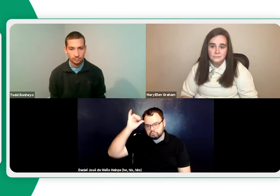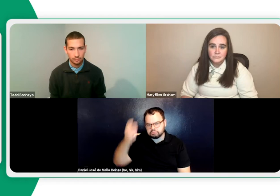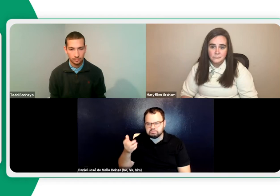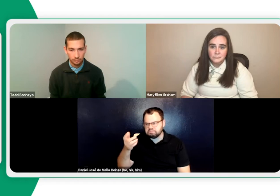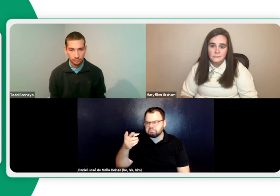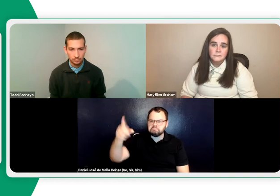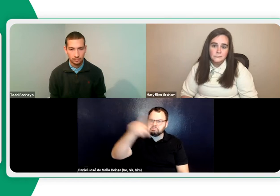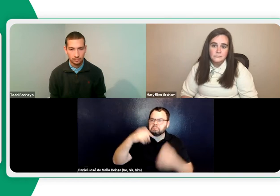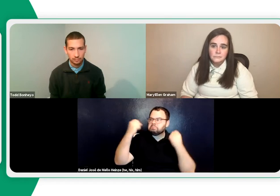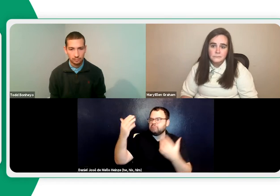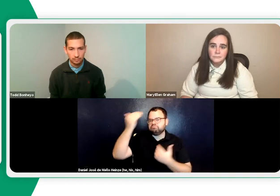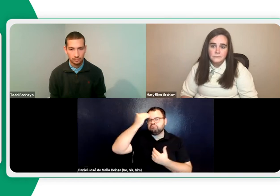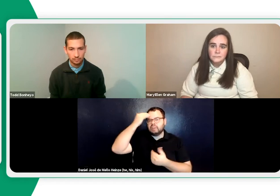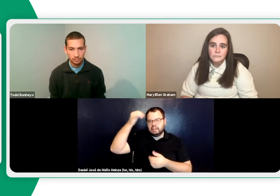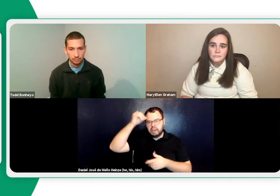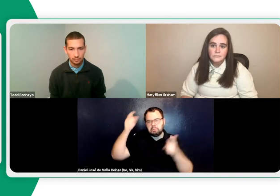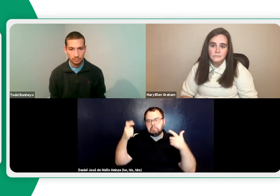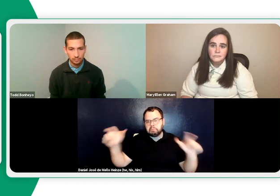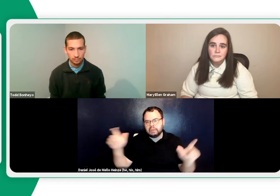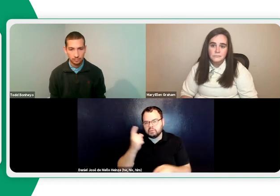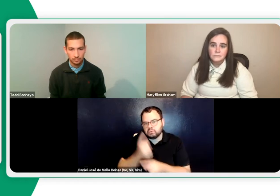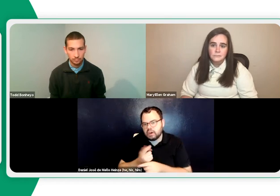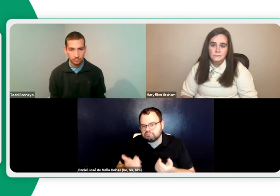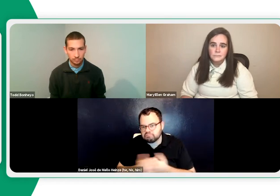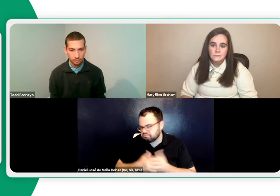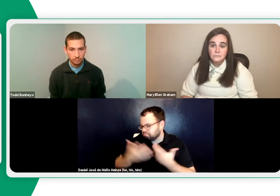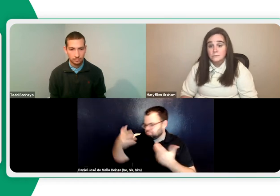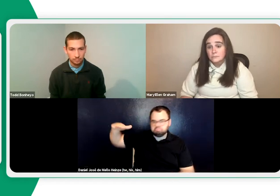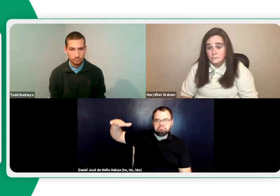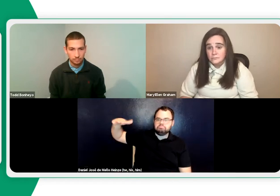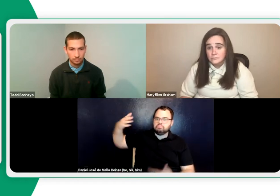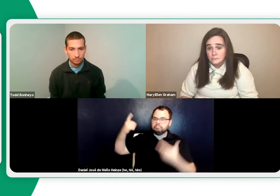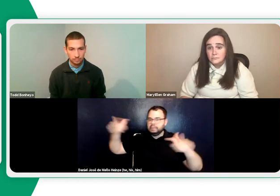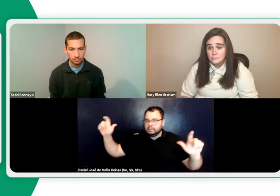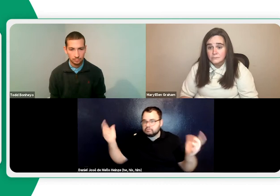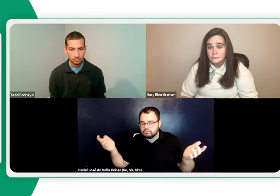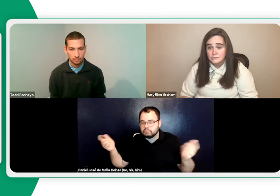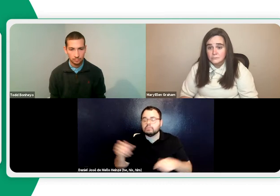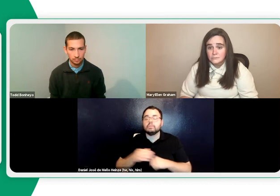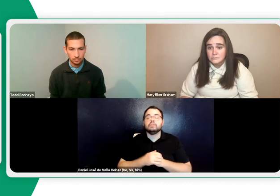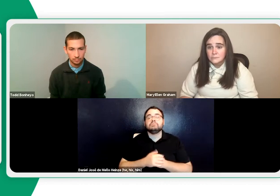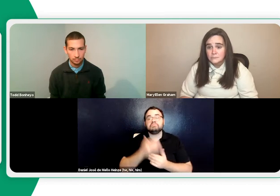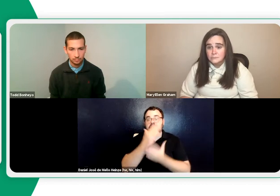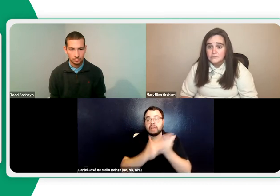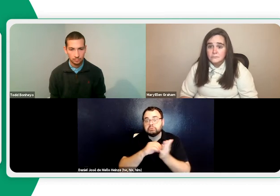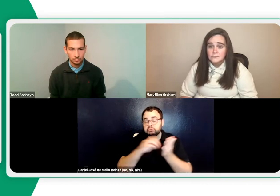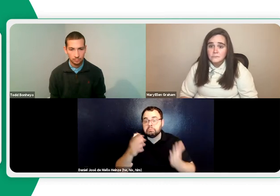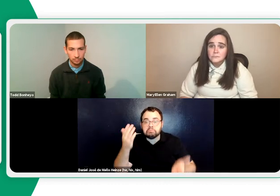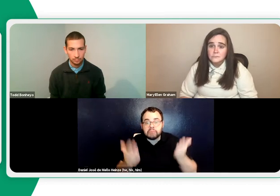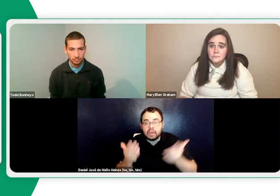let's say, one year that I have with my students. So let me give you an example. If I was to talk about a cow, many people know that cows are pretty big,